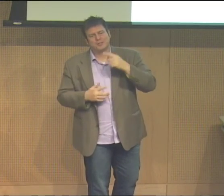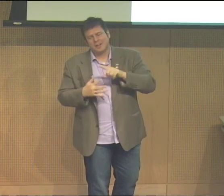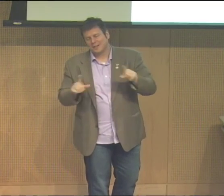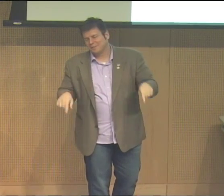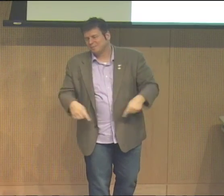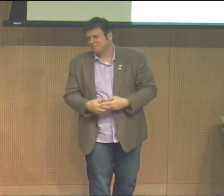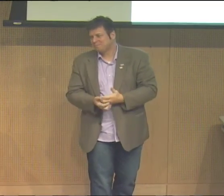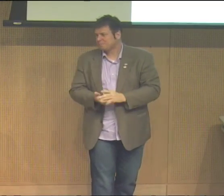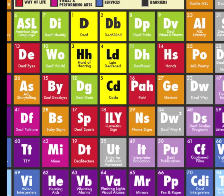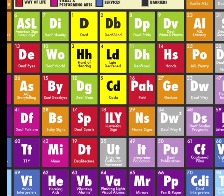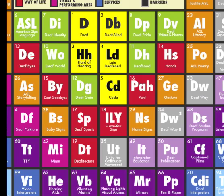single one but as you look